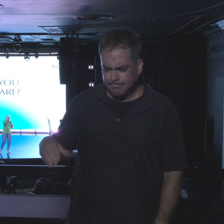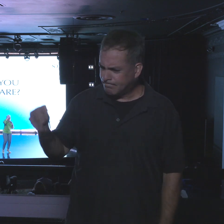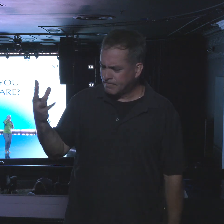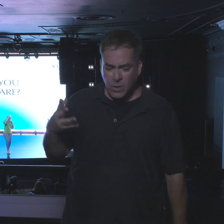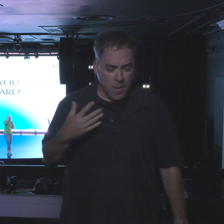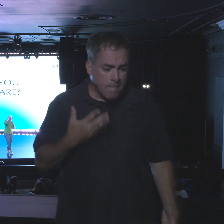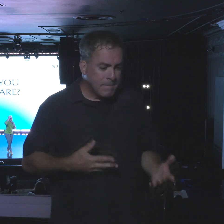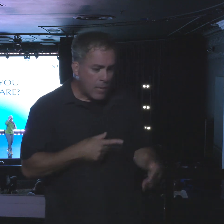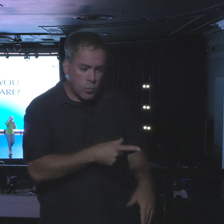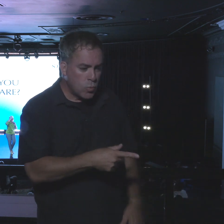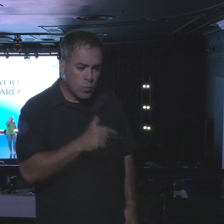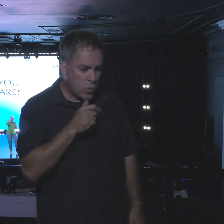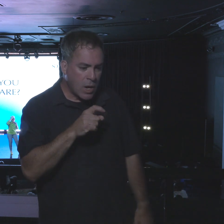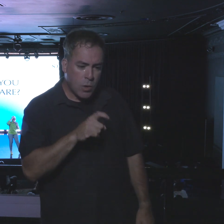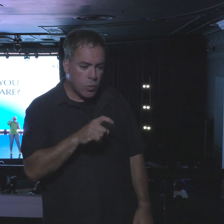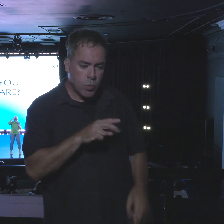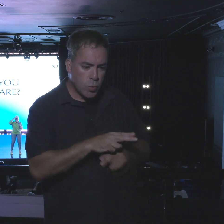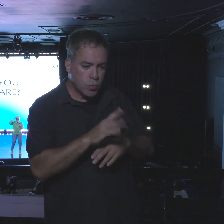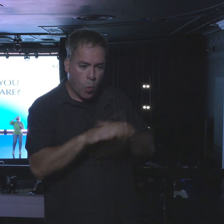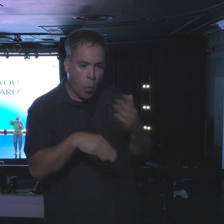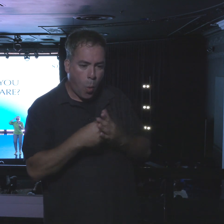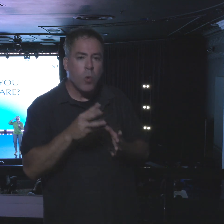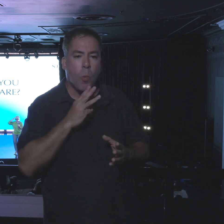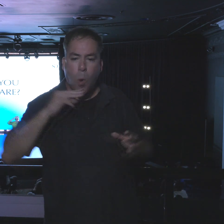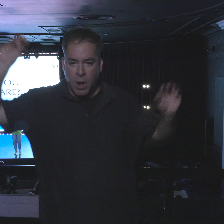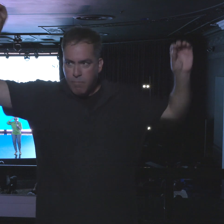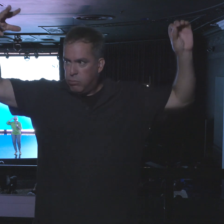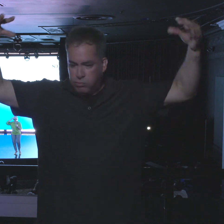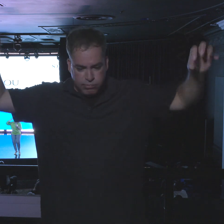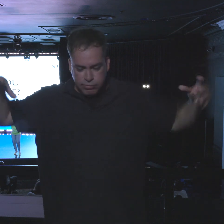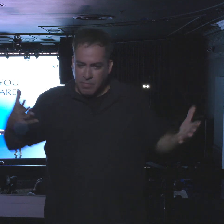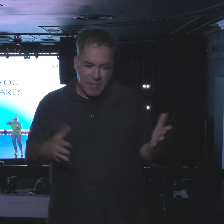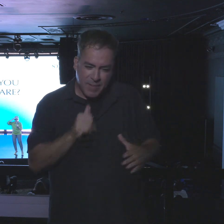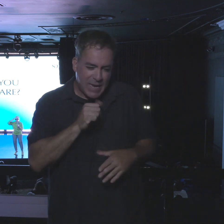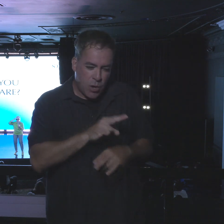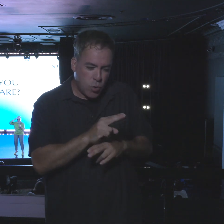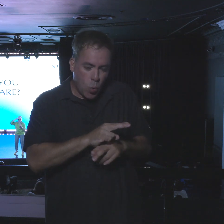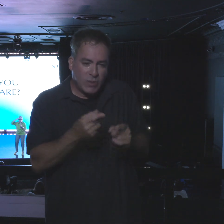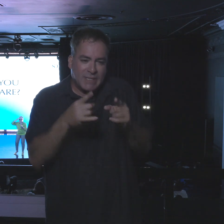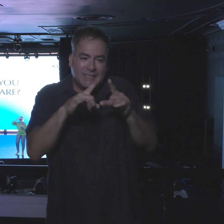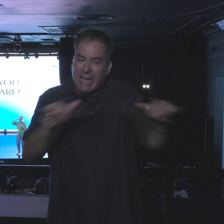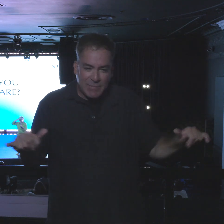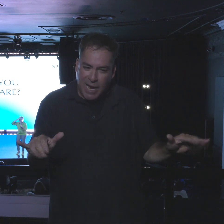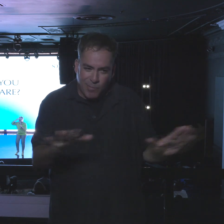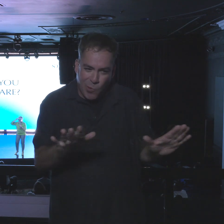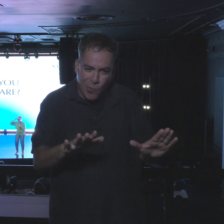you shouldn't use all the jets at the same time.